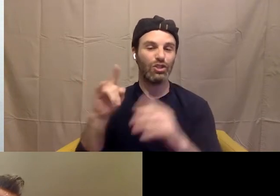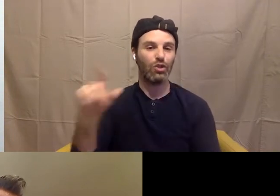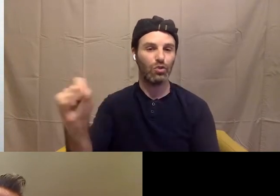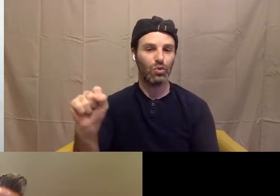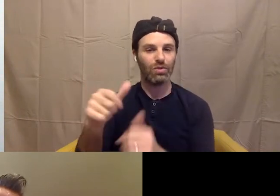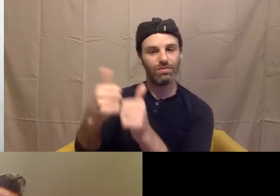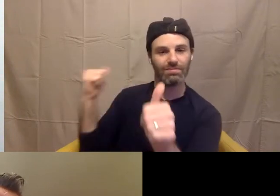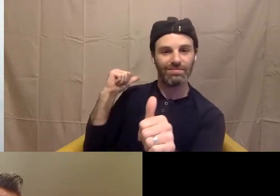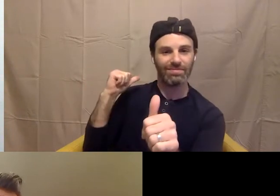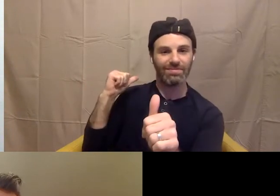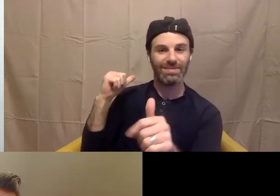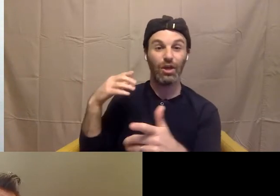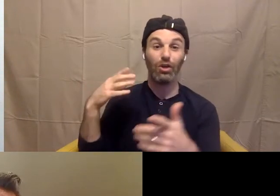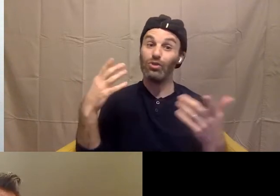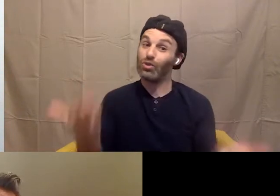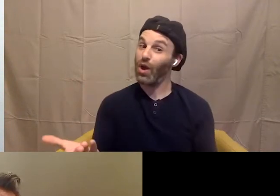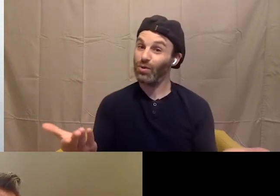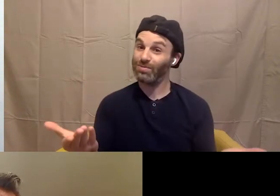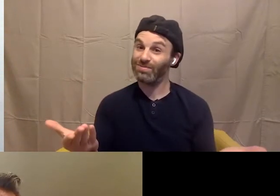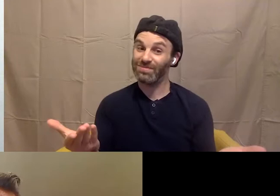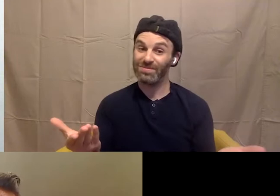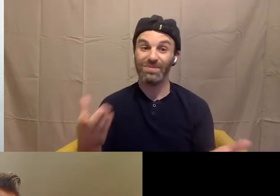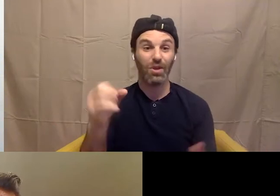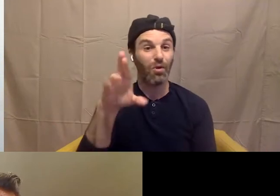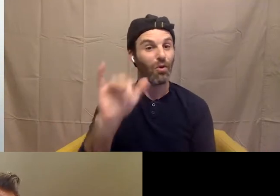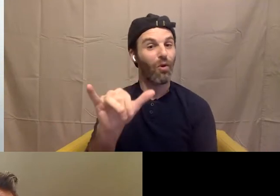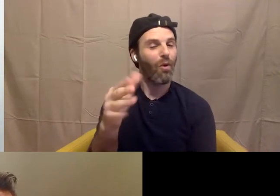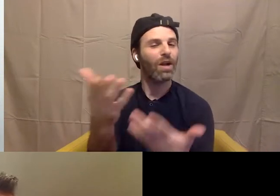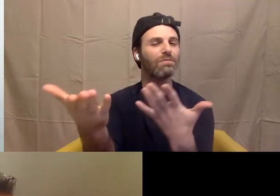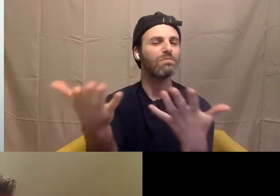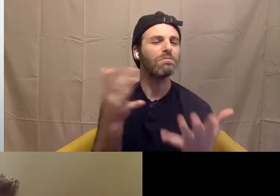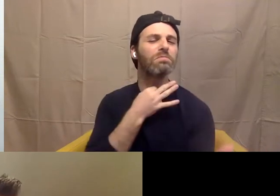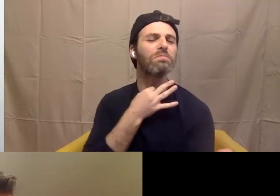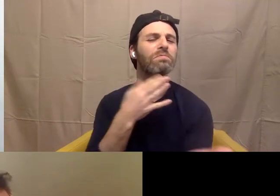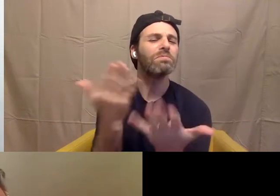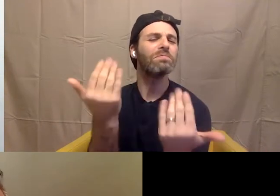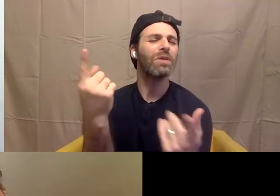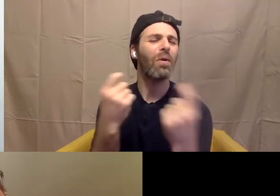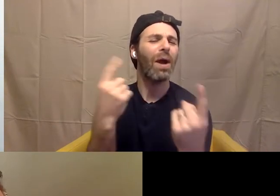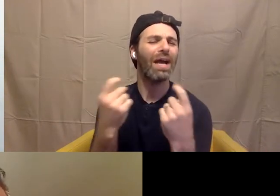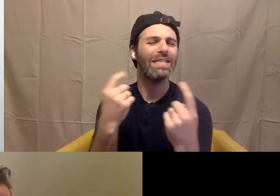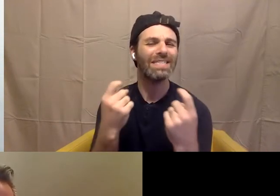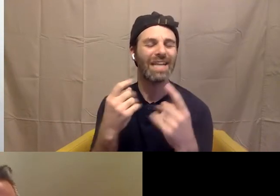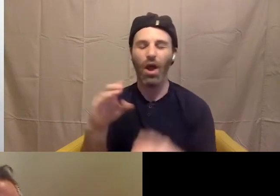So Corey, what do you have? What questions do you have? sorry. That's right. I'm sorry. I'm supposed to ask you first.